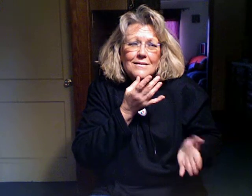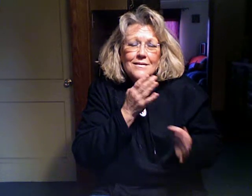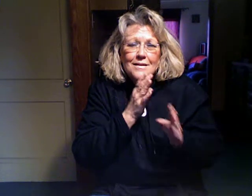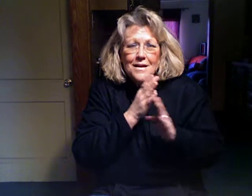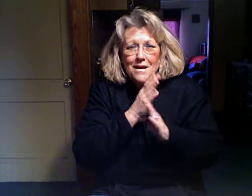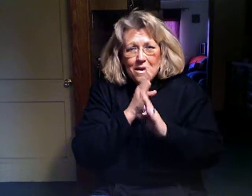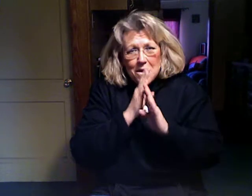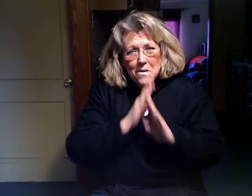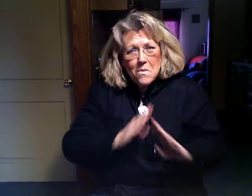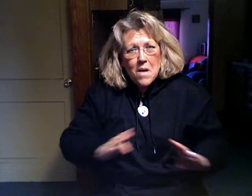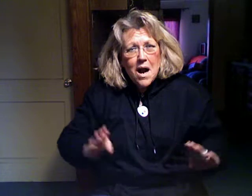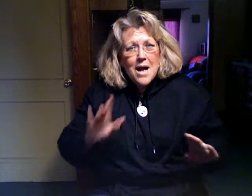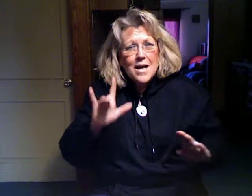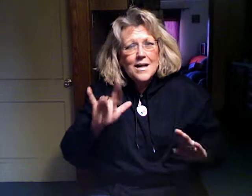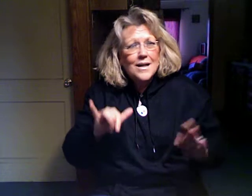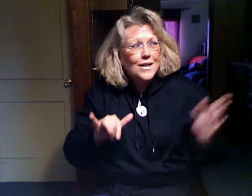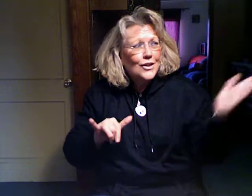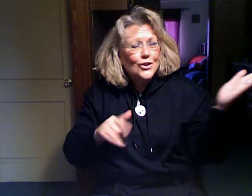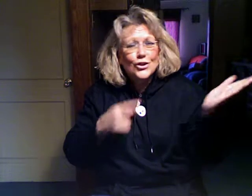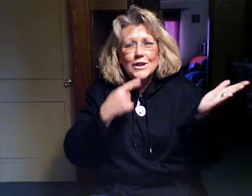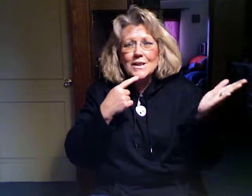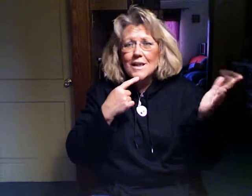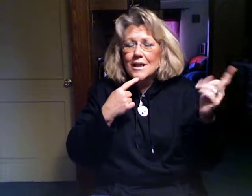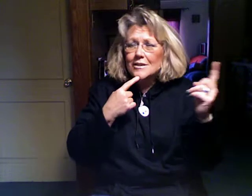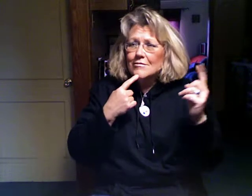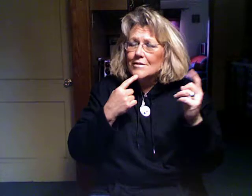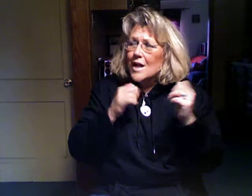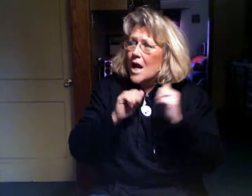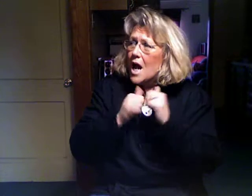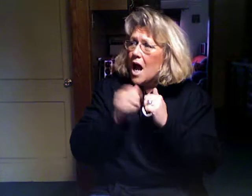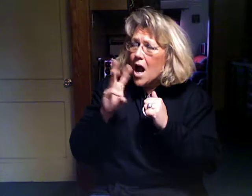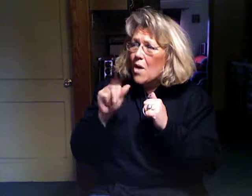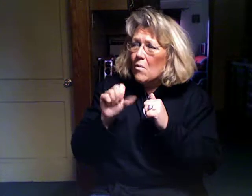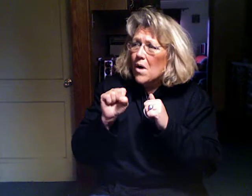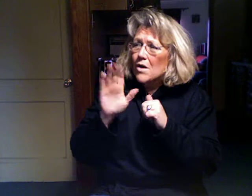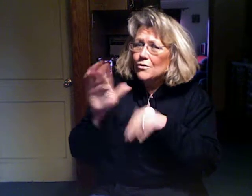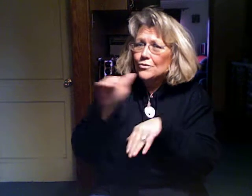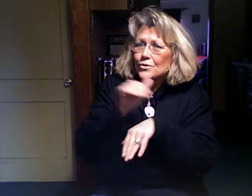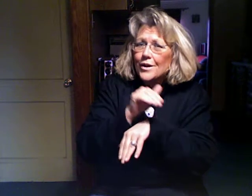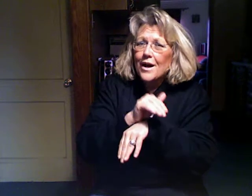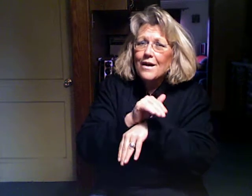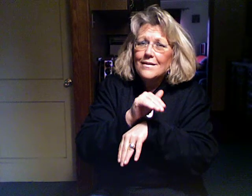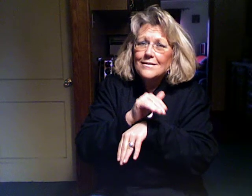And quietly she says How long was your night?